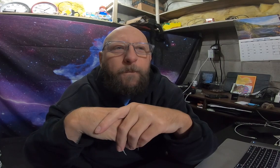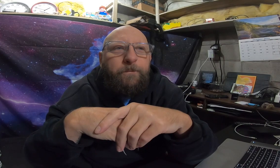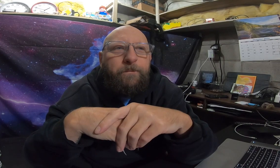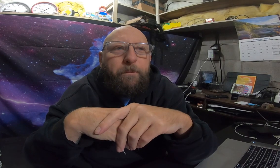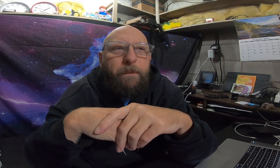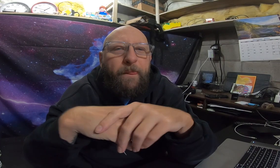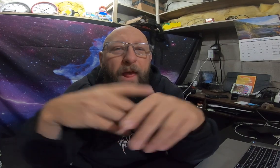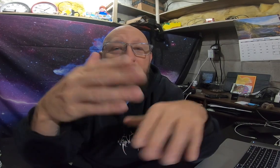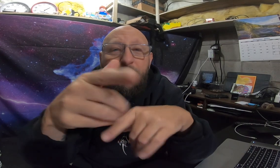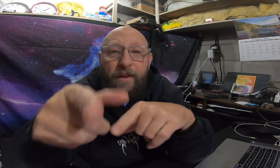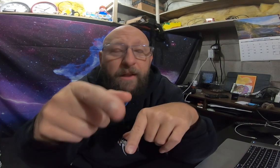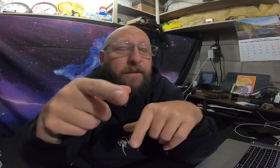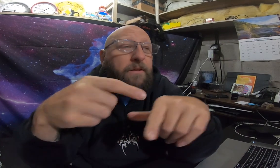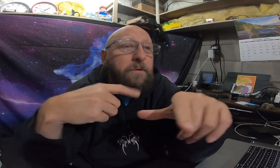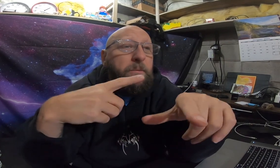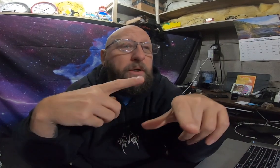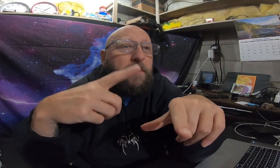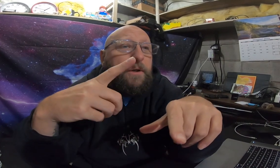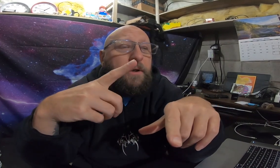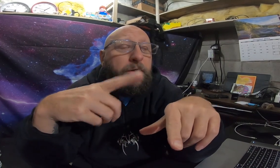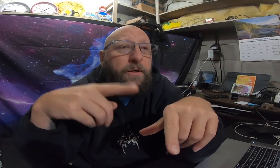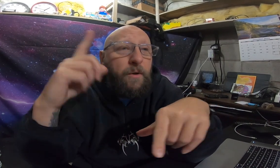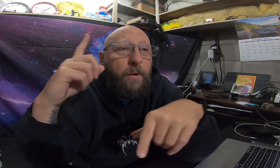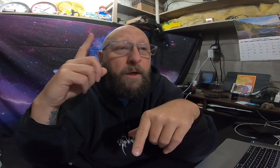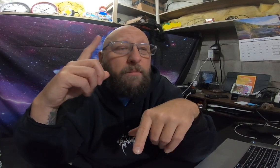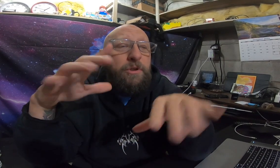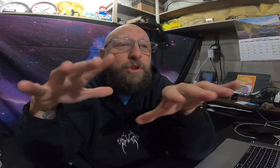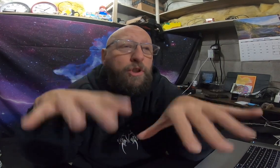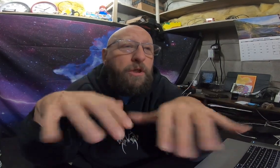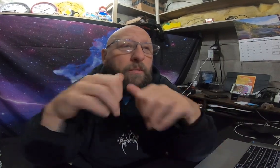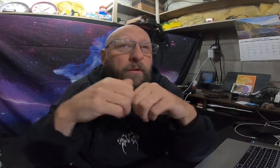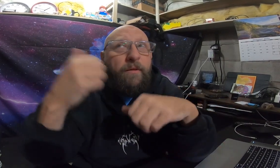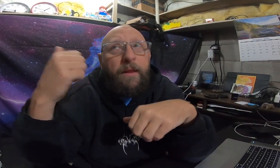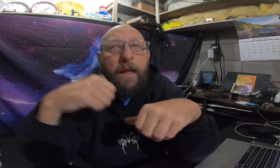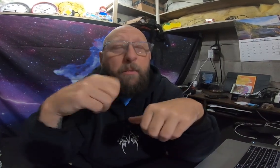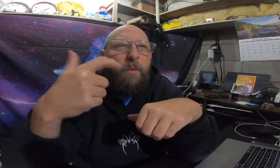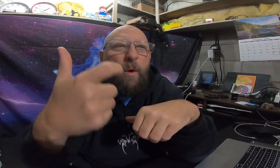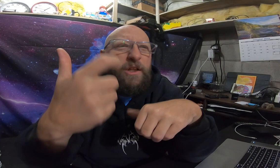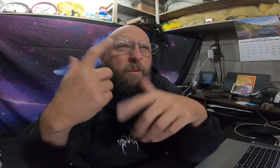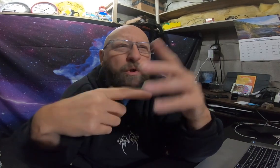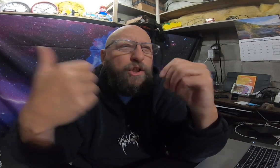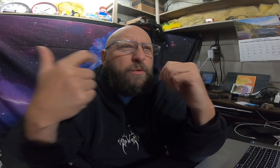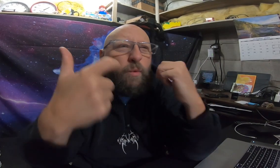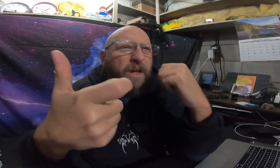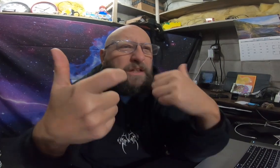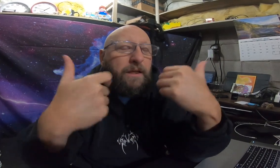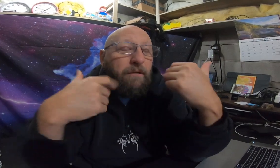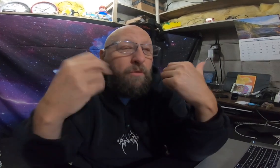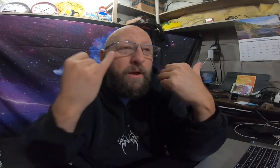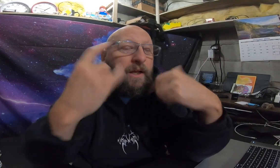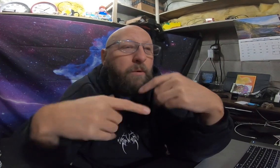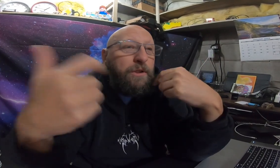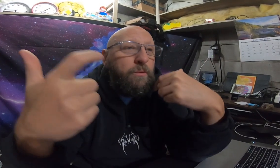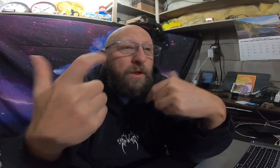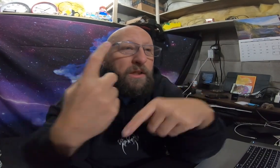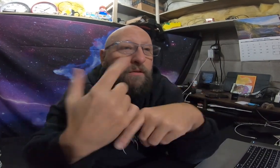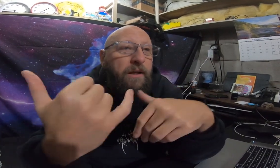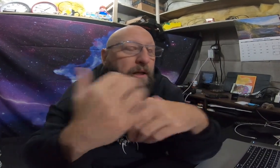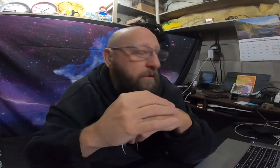um after this i'm gonna go up share with avery watching what she's watching i have no idea what she's watching right now